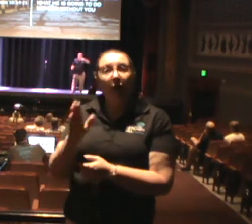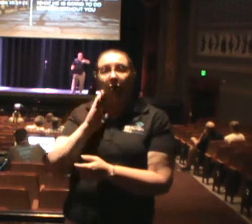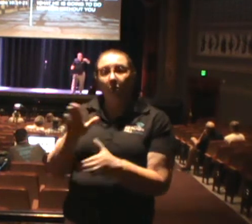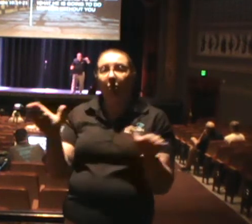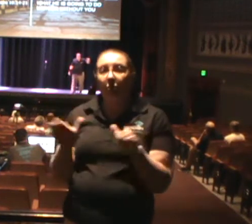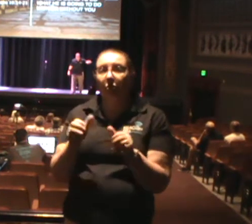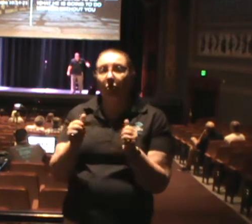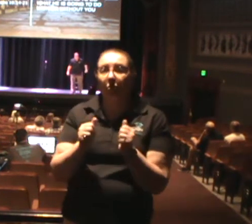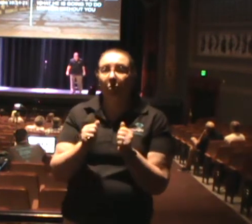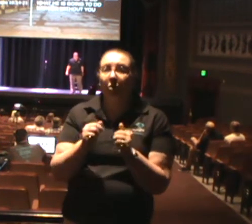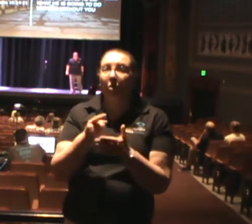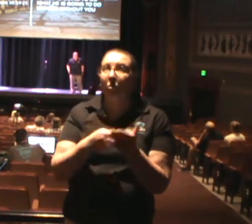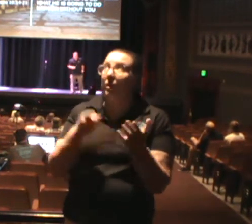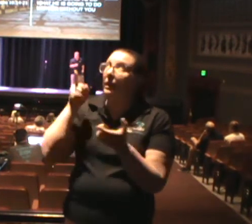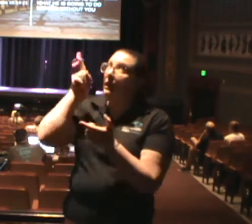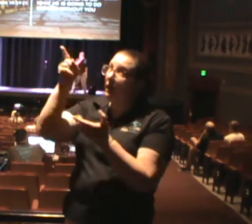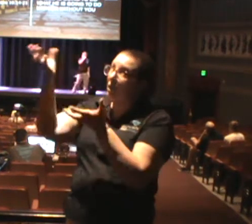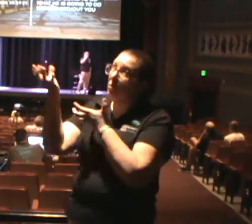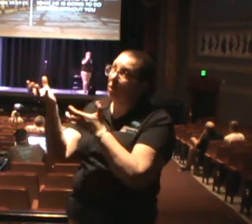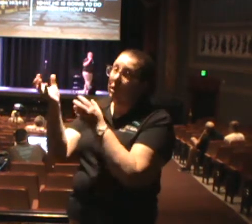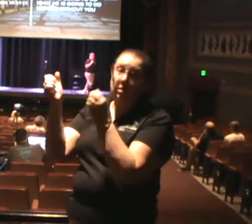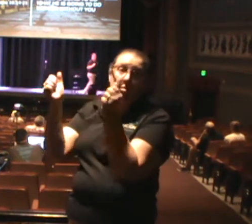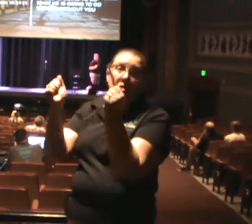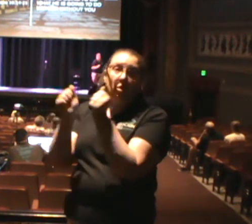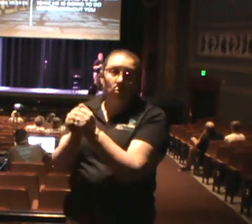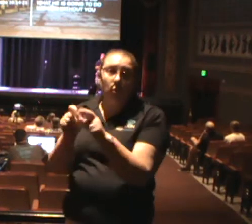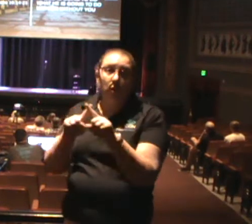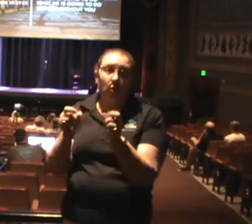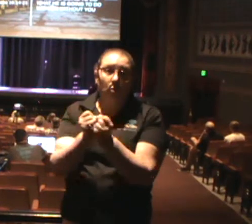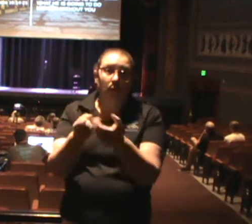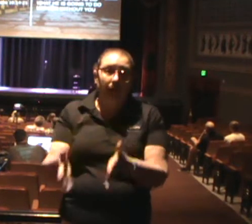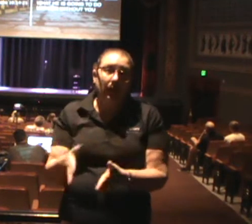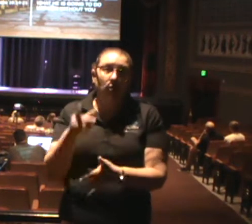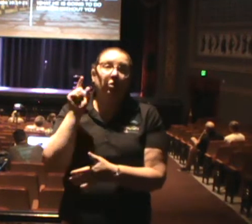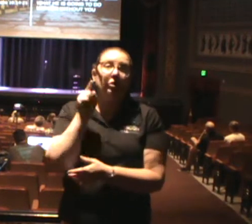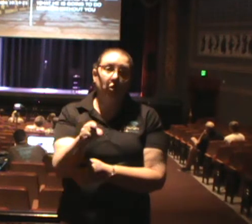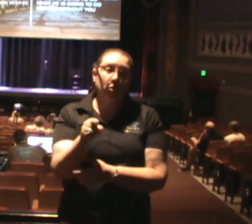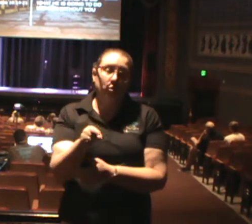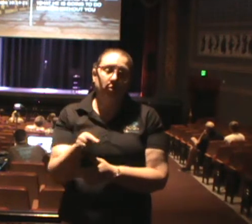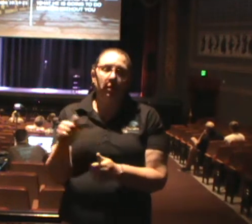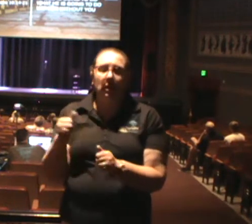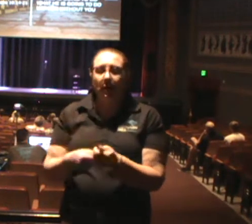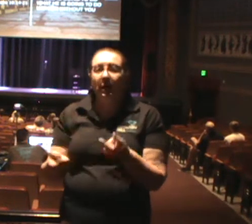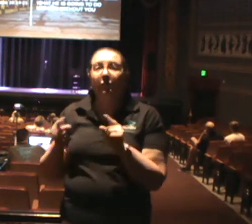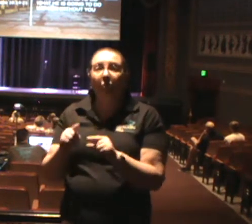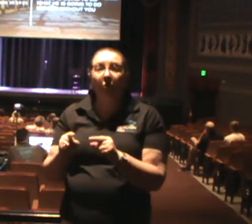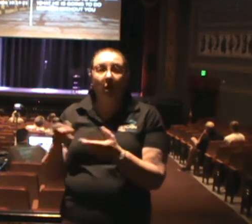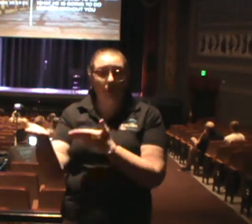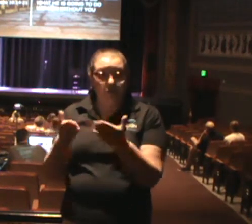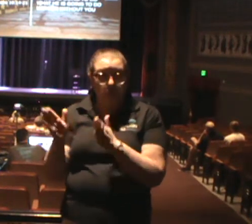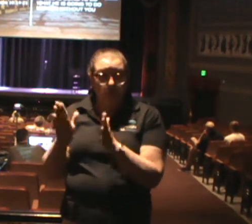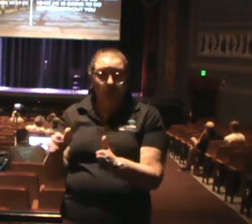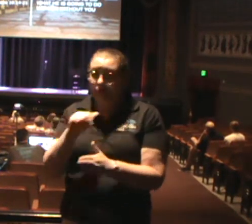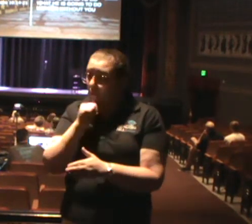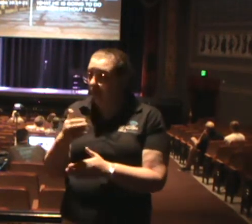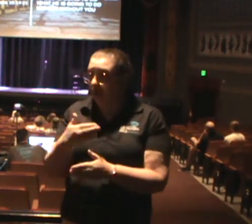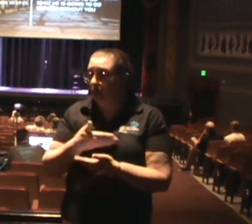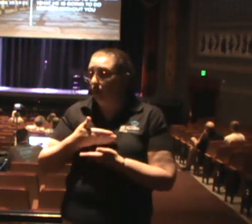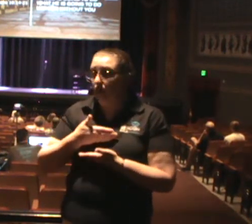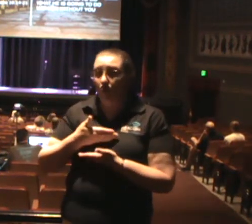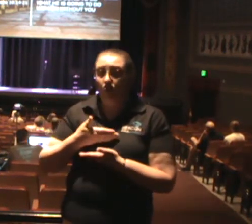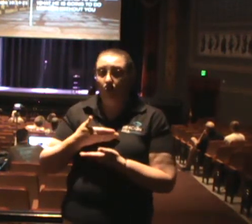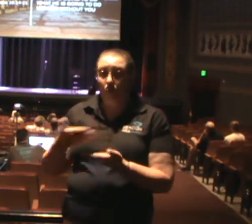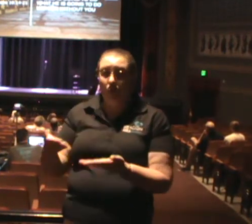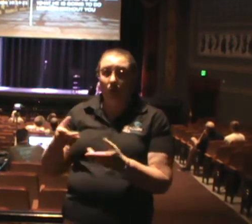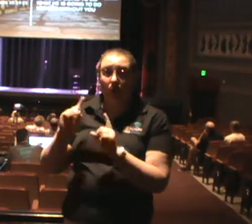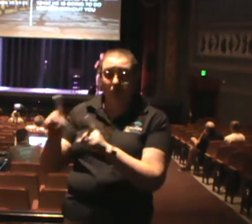to do with or without you. See, even when his servants were unwilling to go like Jonah, God's work never stopped.